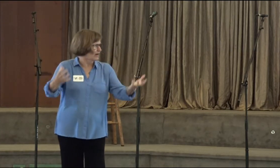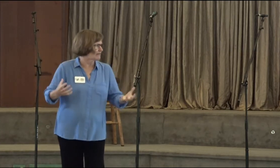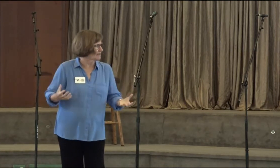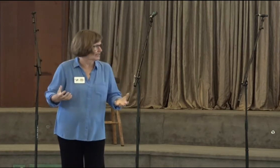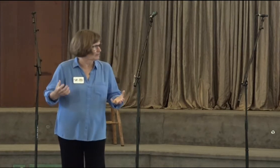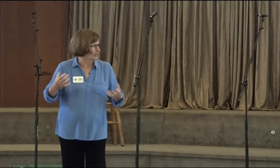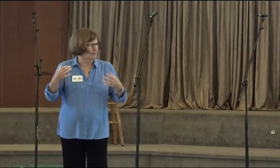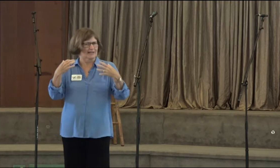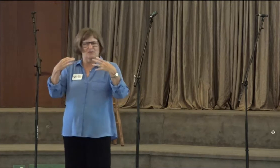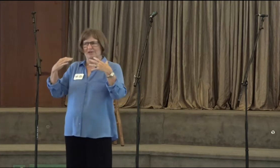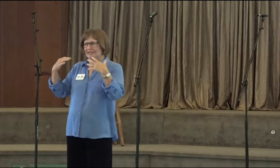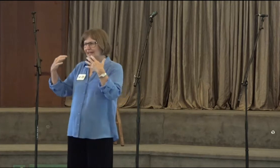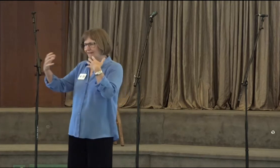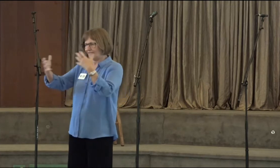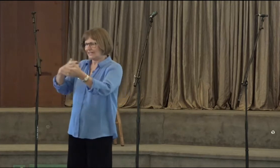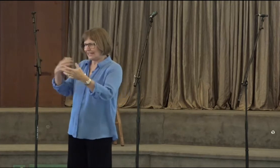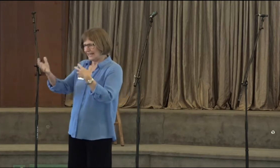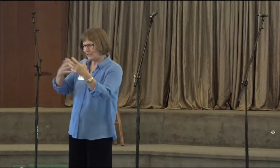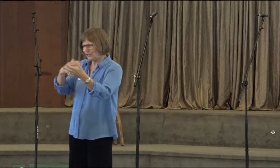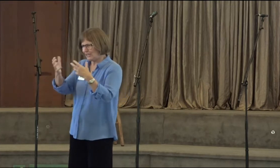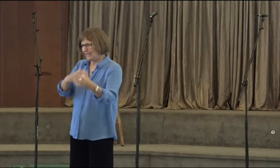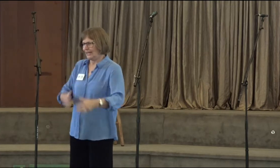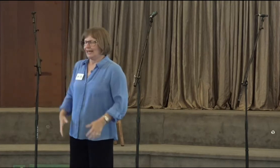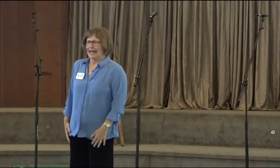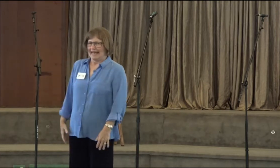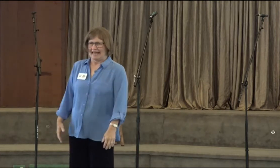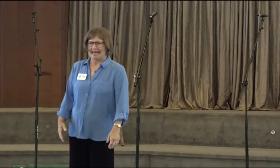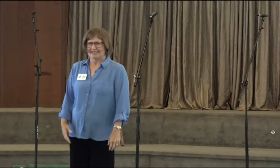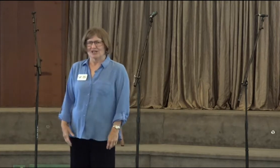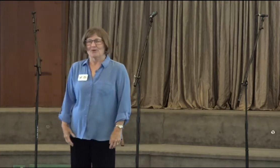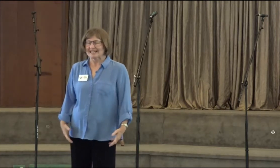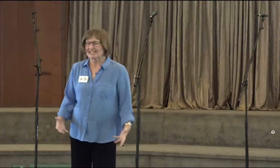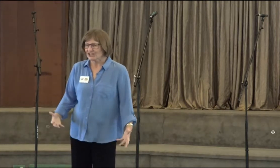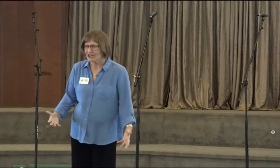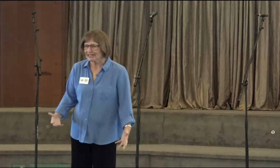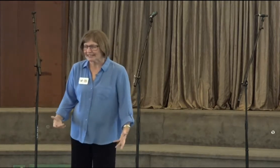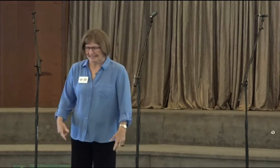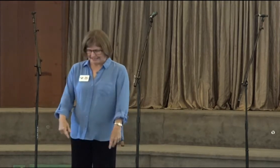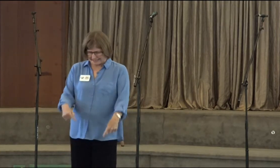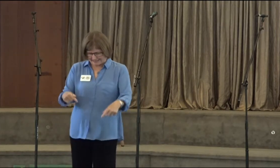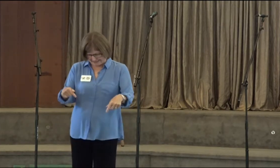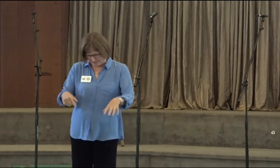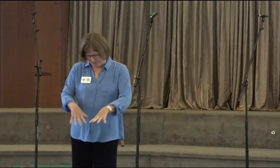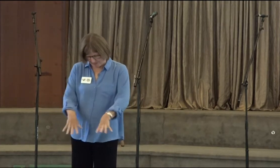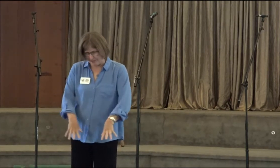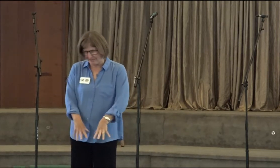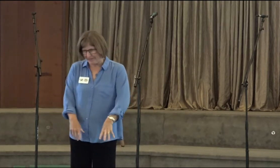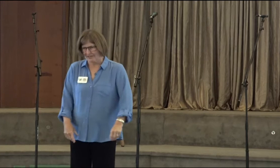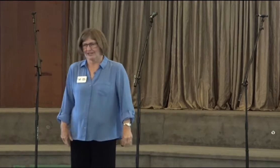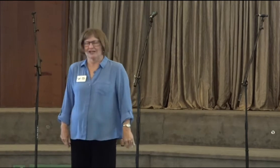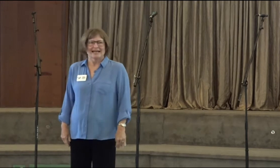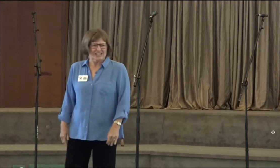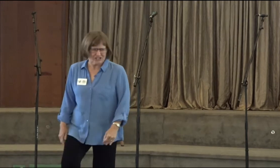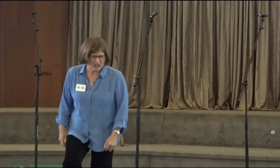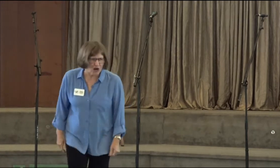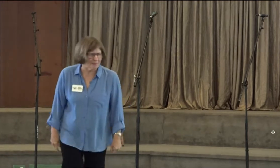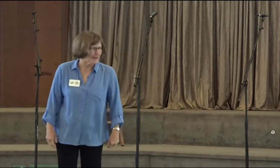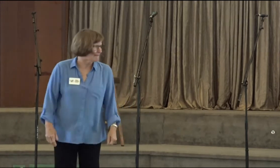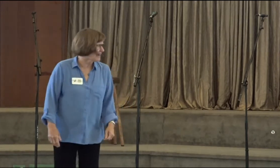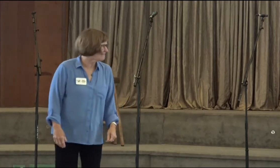we needed to pray for these people. And I wasn't feeling energy. And so I started, probably right about here,